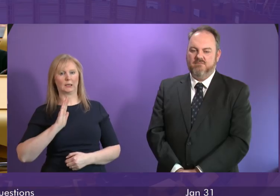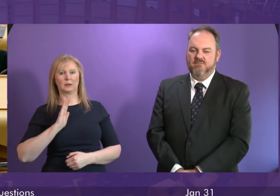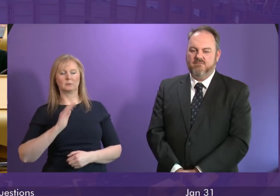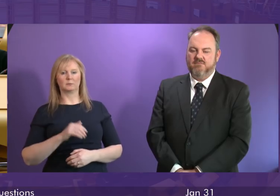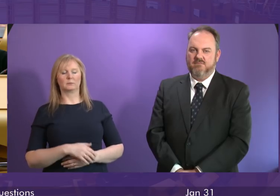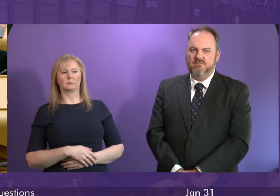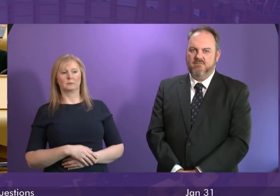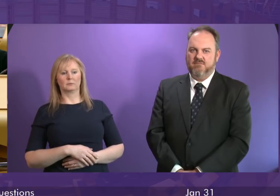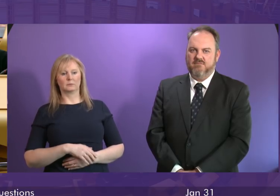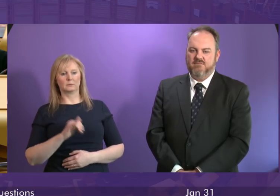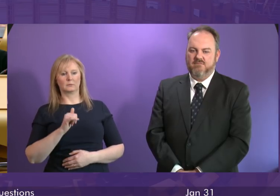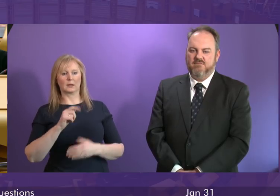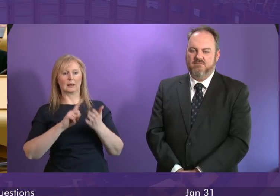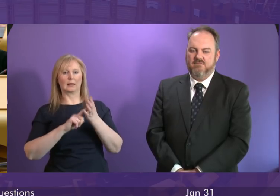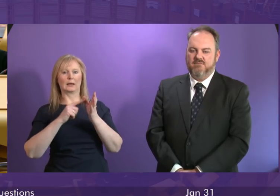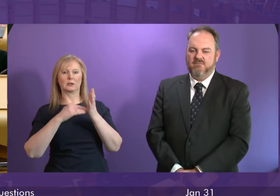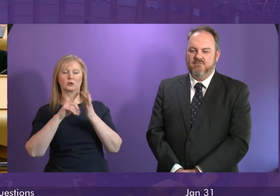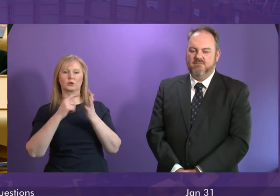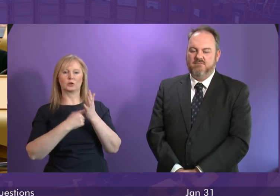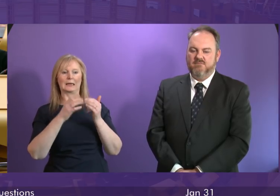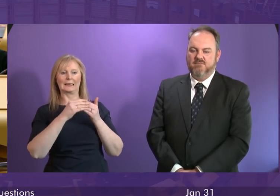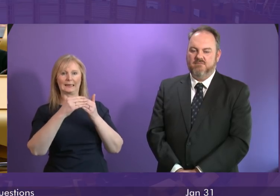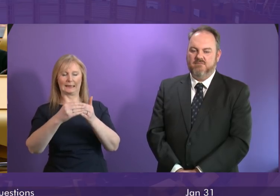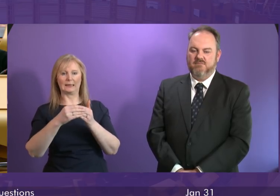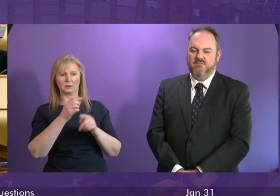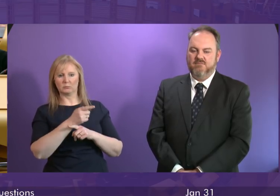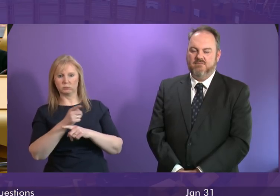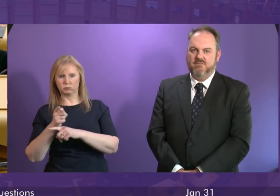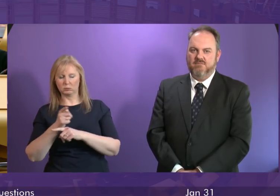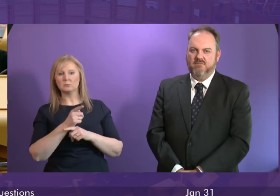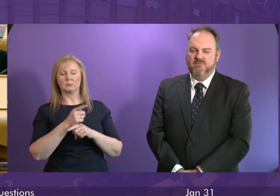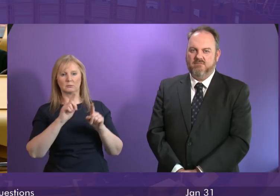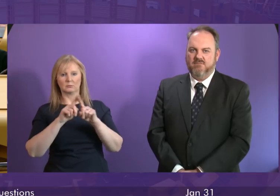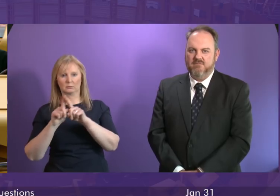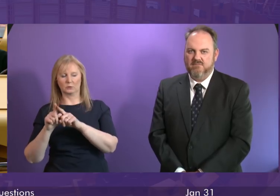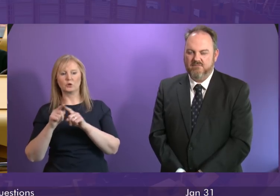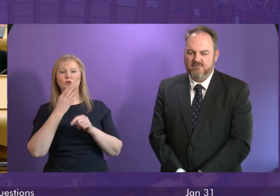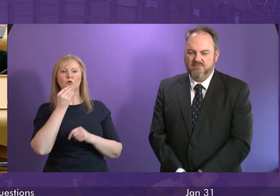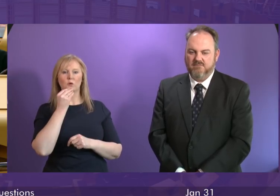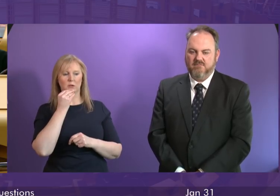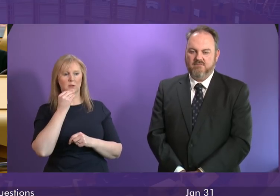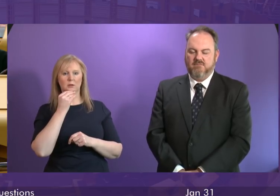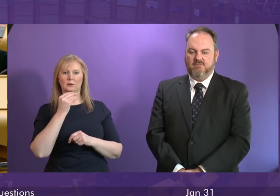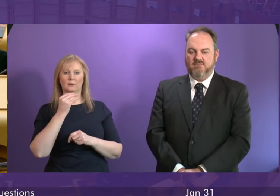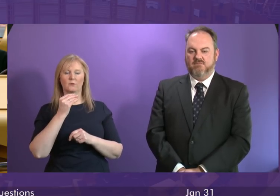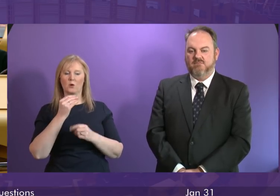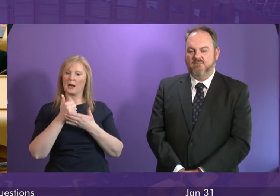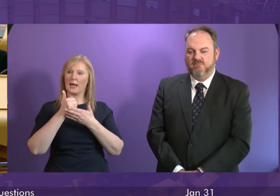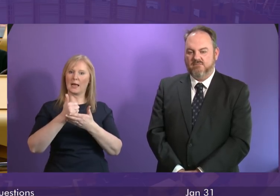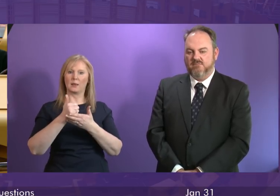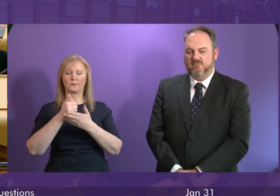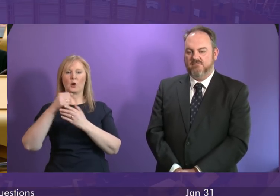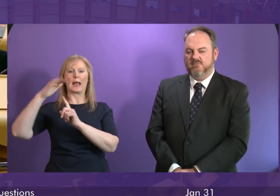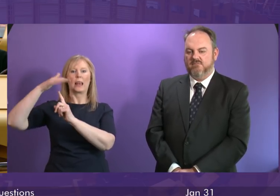example laser guidance components have a broad range of navigation uses including for landing guidance for